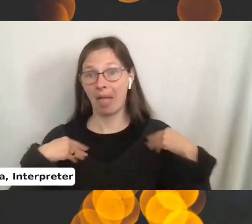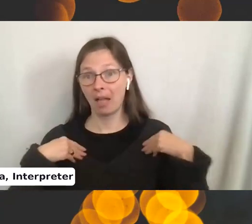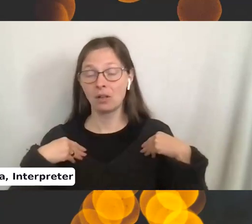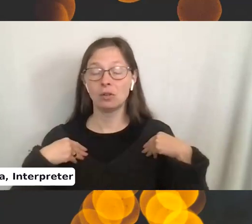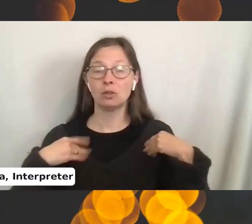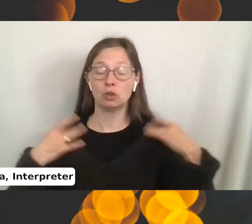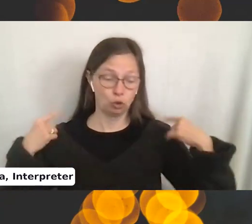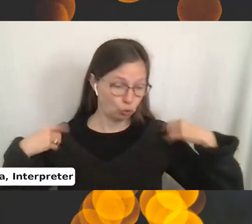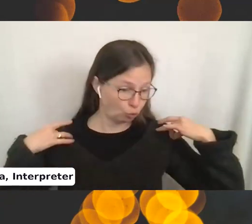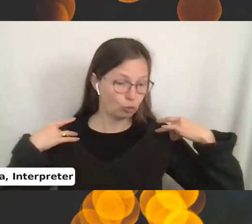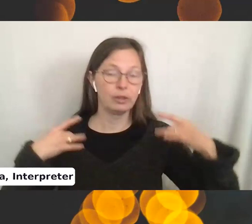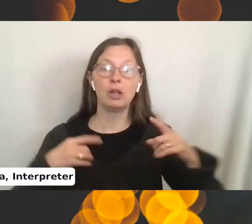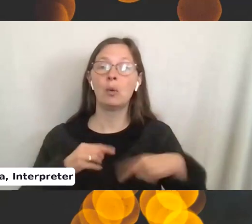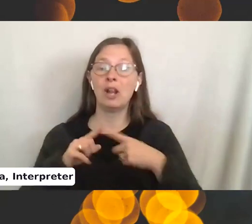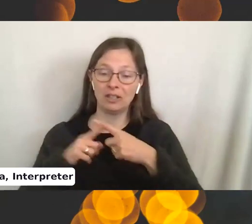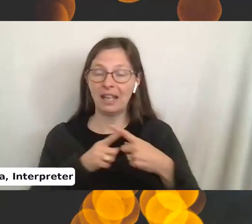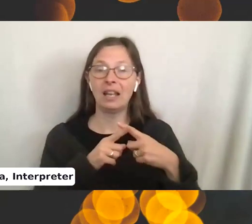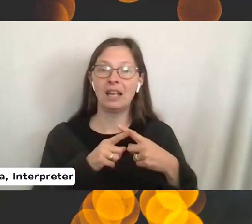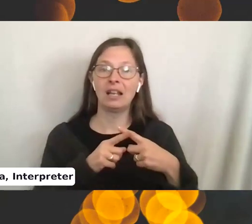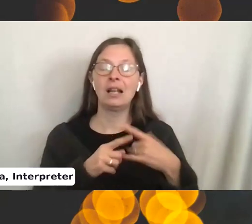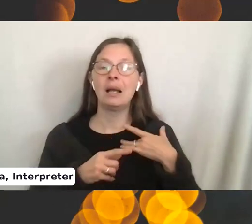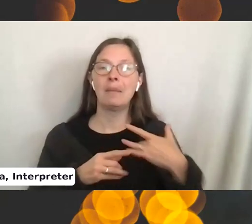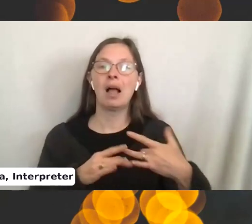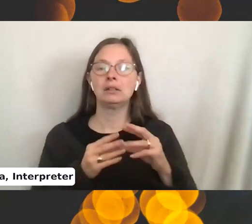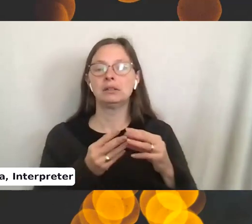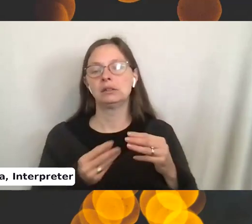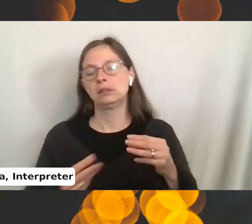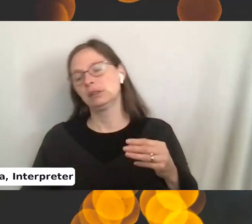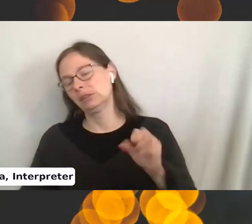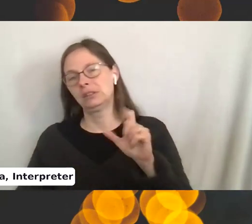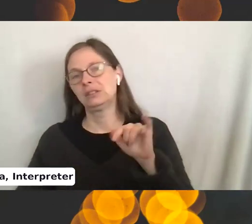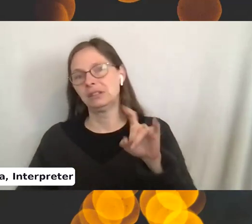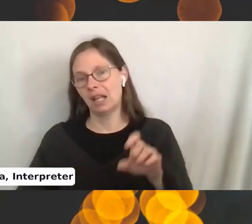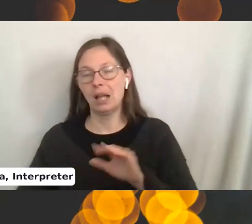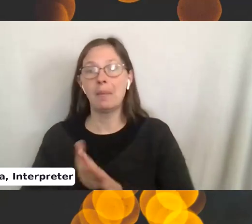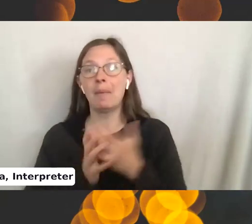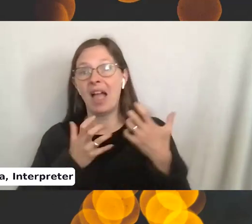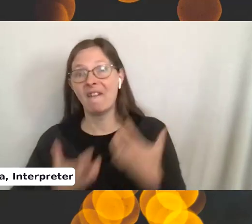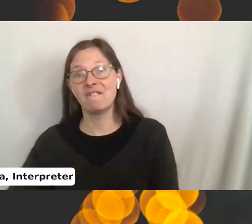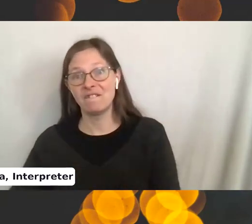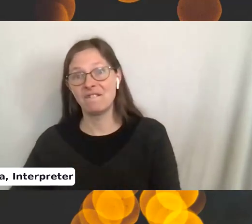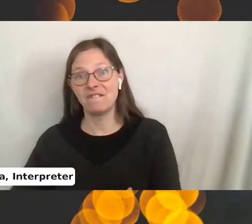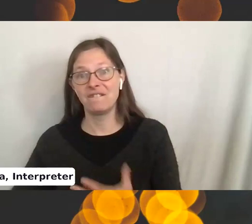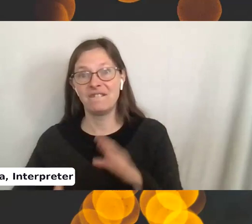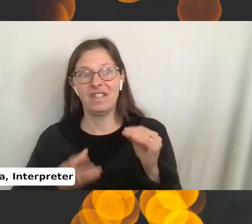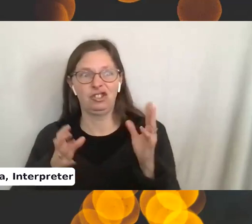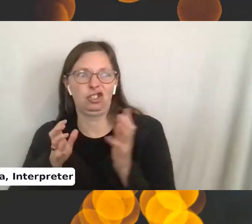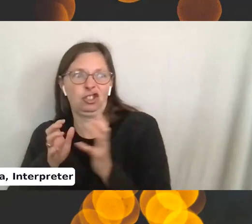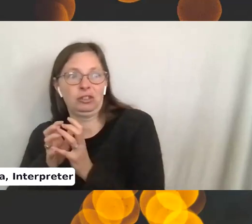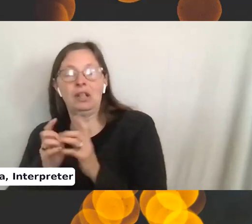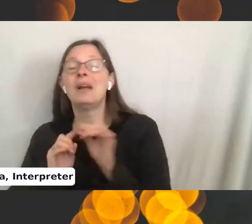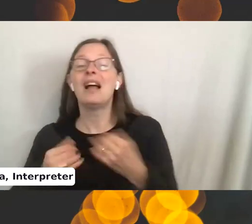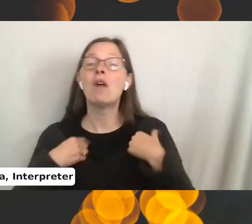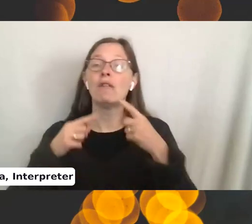And so when you're knitting, it kind of goes, slides onto the needle and it gets really heavy and crowded. But if you have a